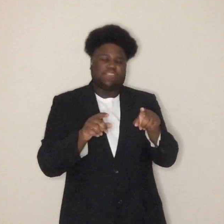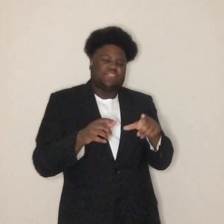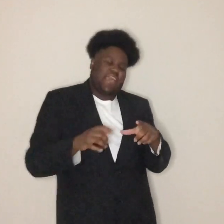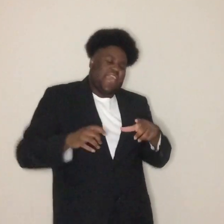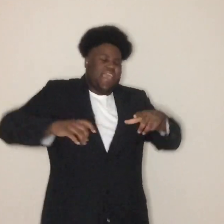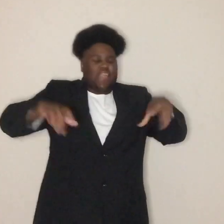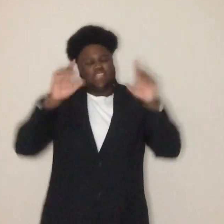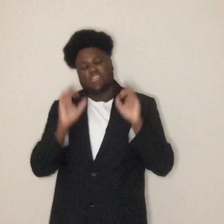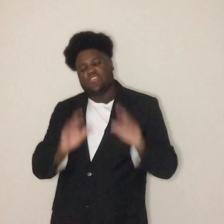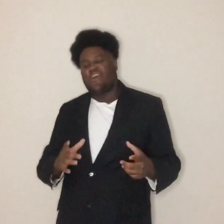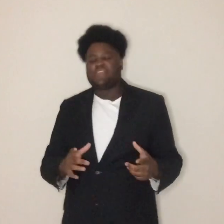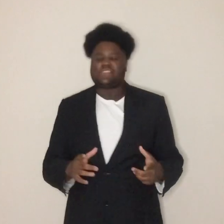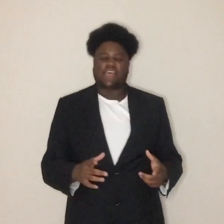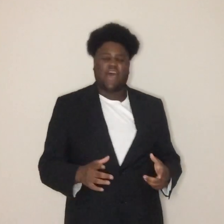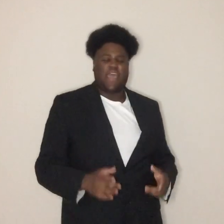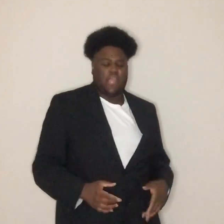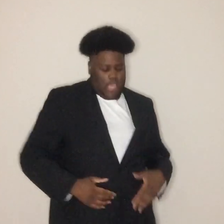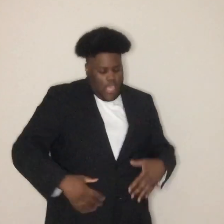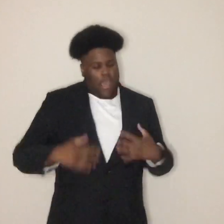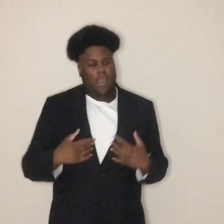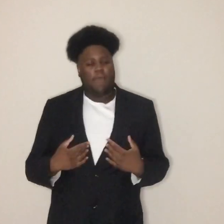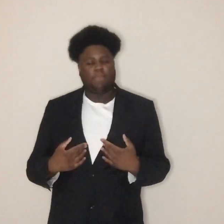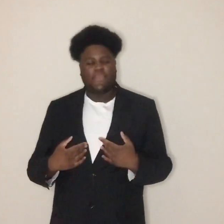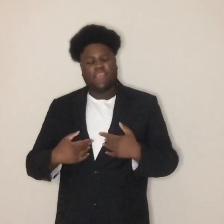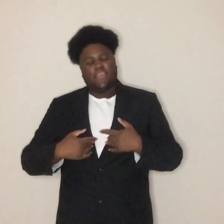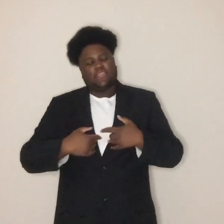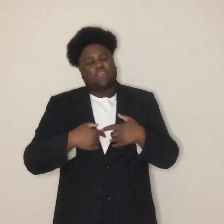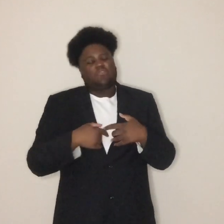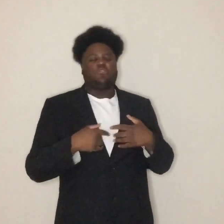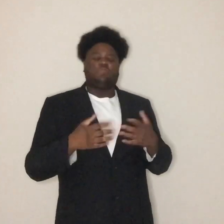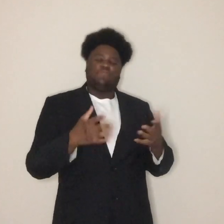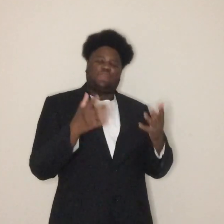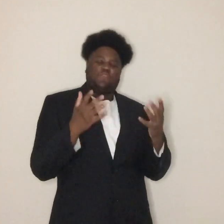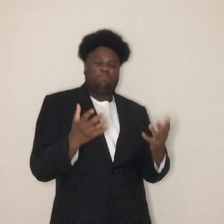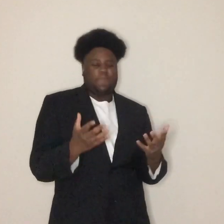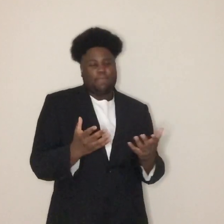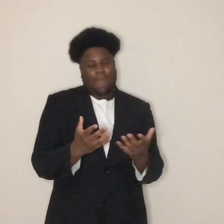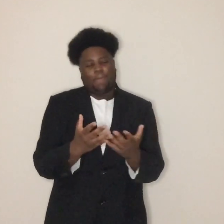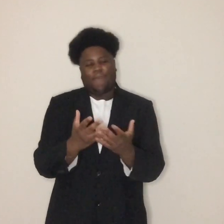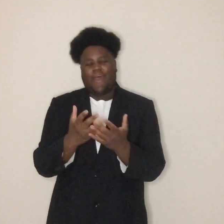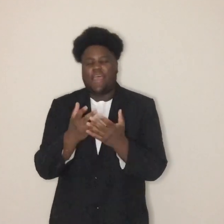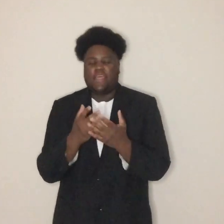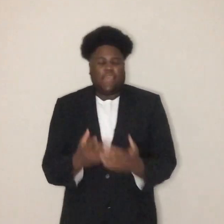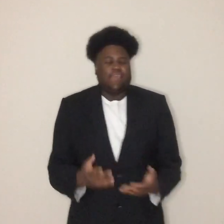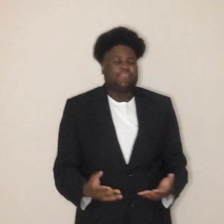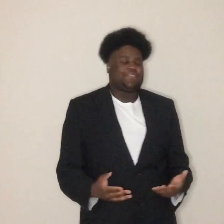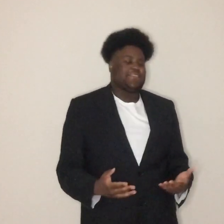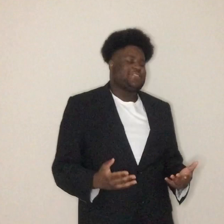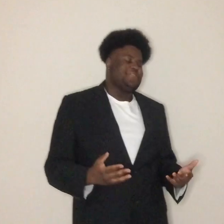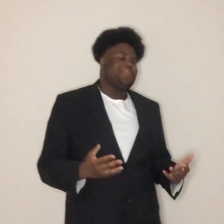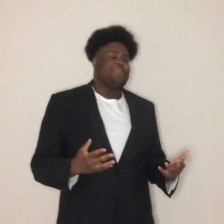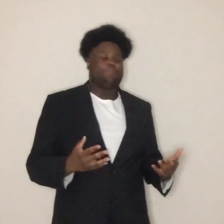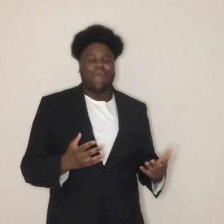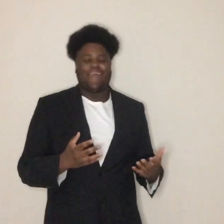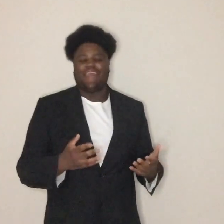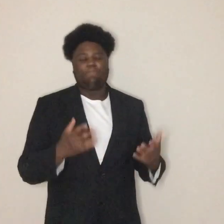the same and you're the type I'll be the girl if you be my pride It takes two, baby